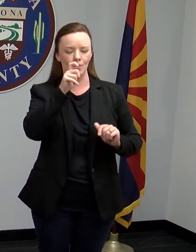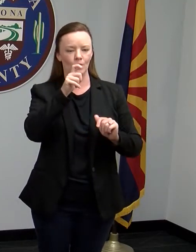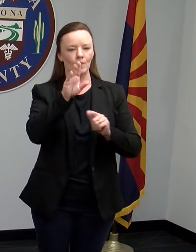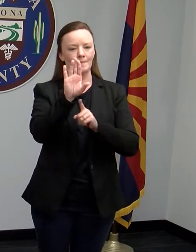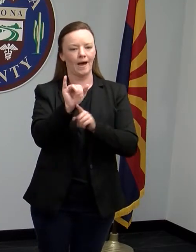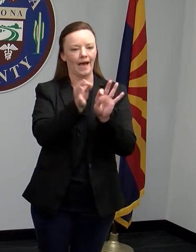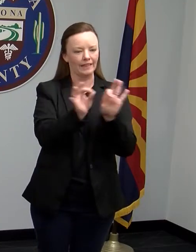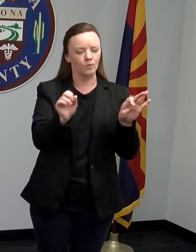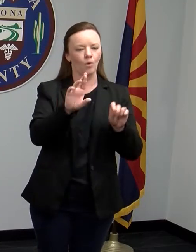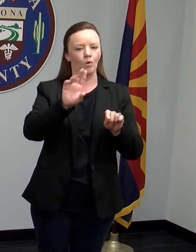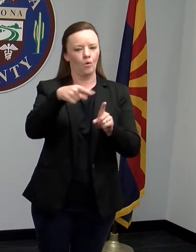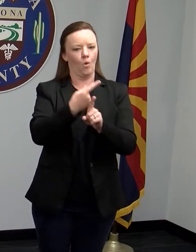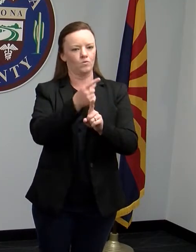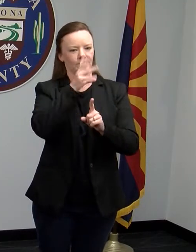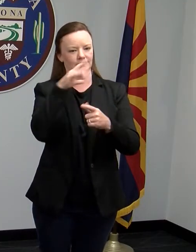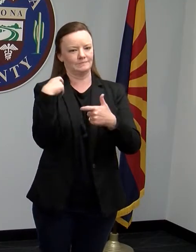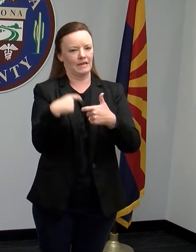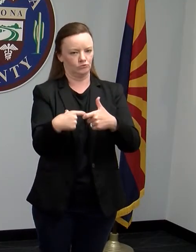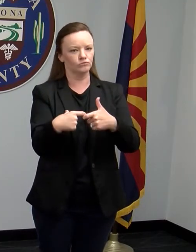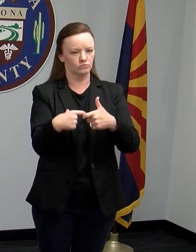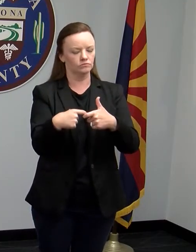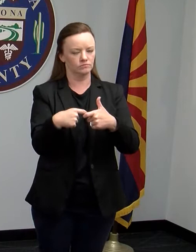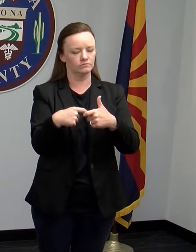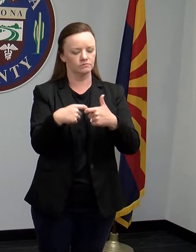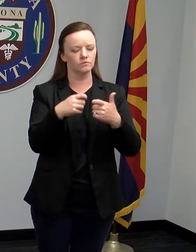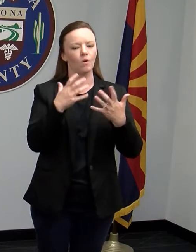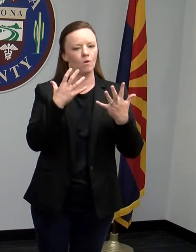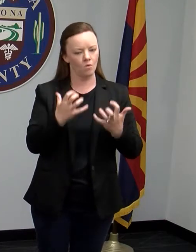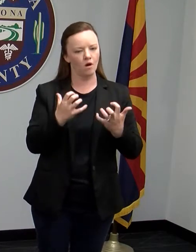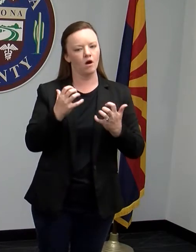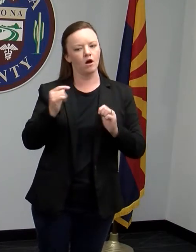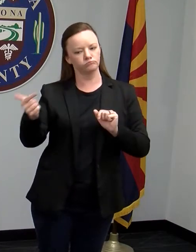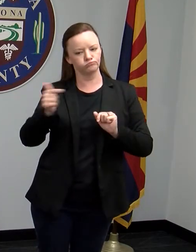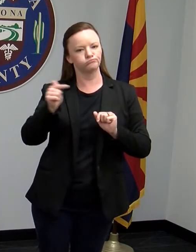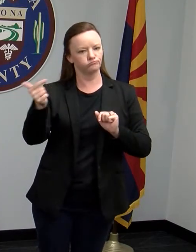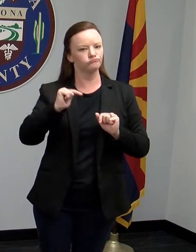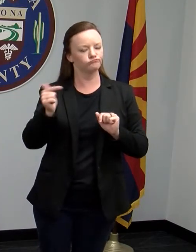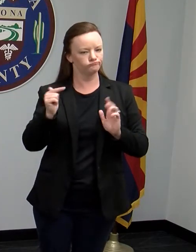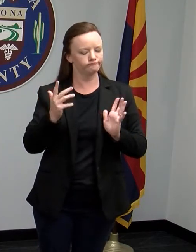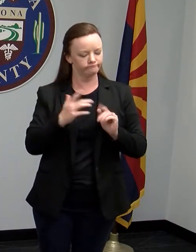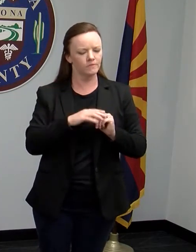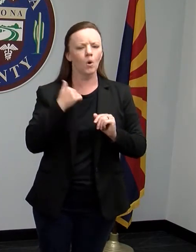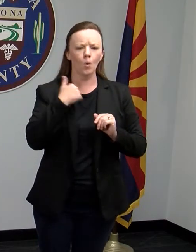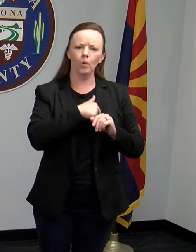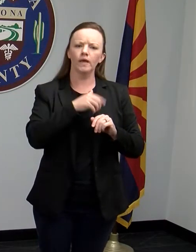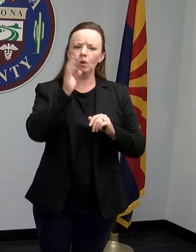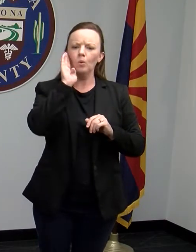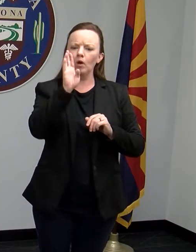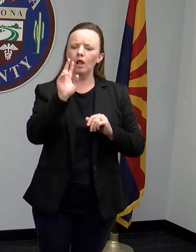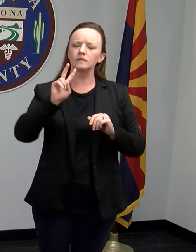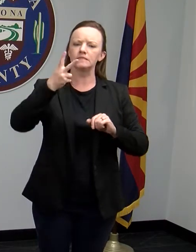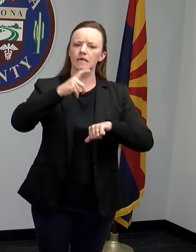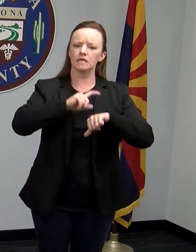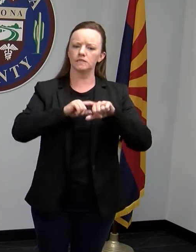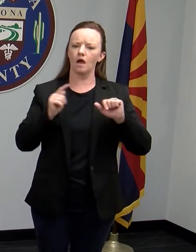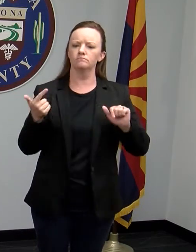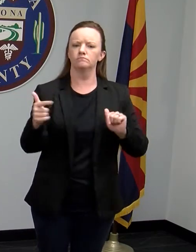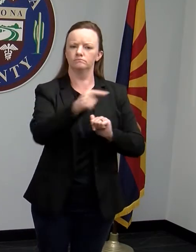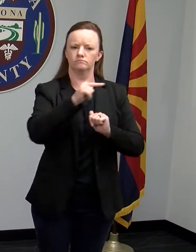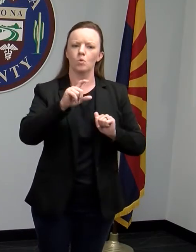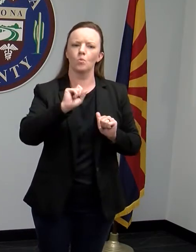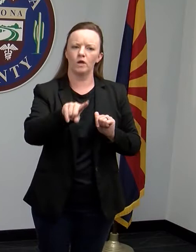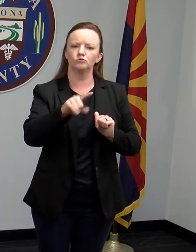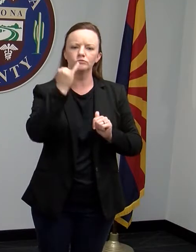bilingual or speak Spanish only. So we want to do that as quickly as possible. We always try to come back around and answer any of those follow-up